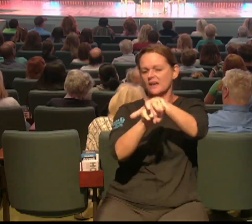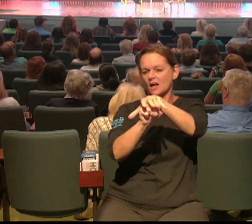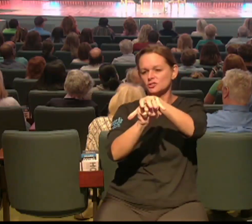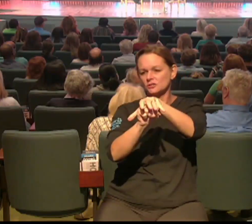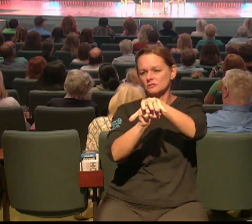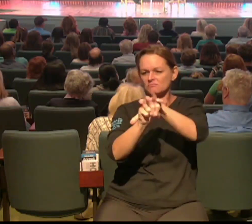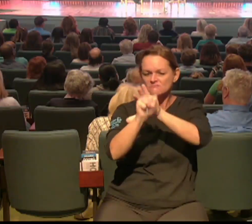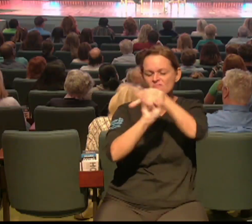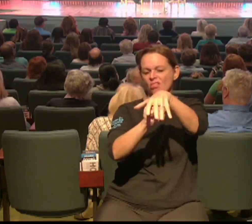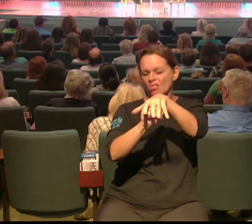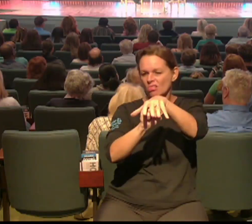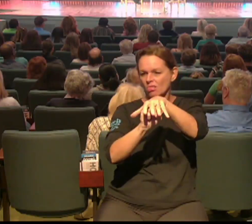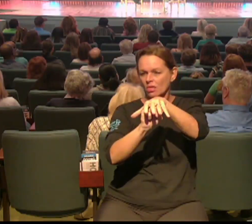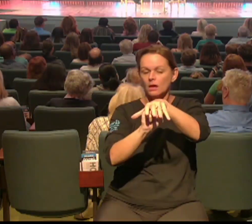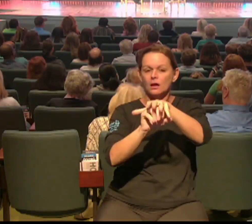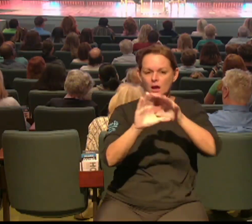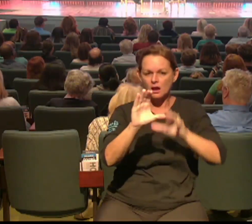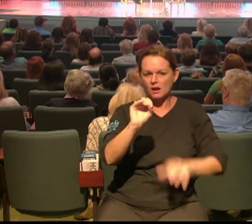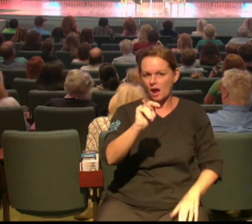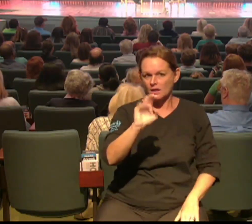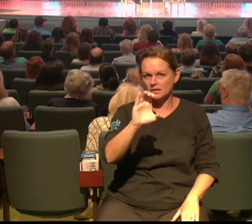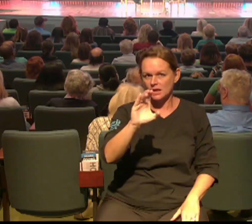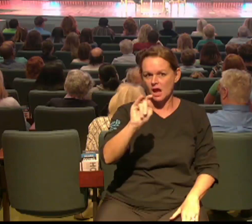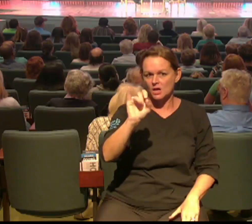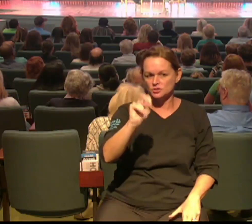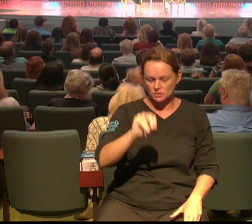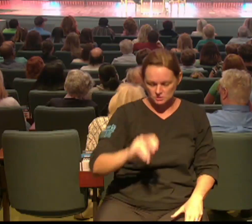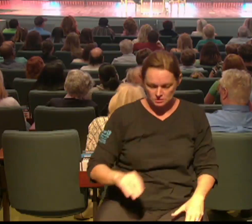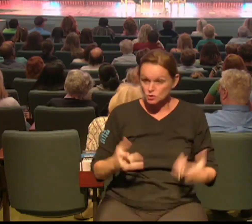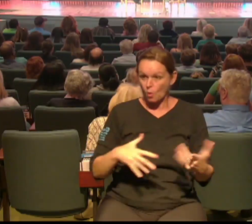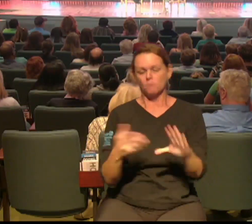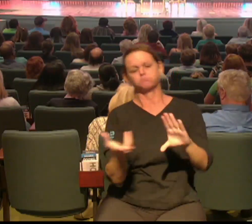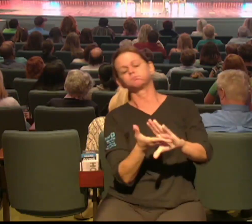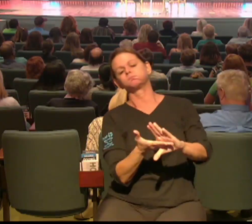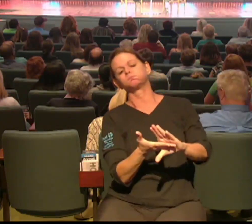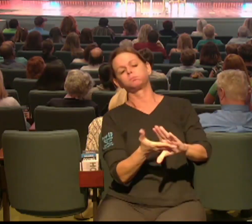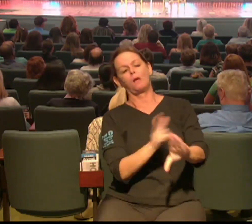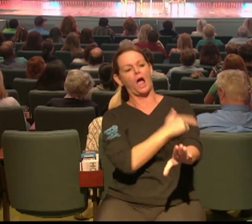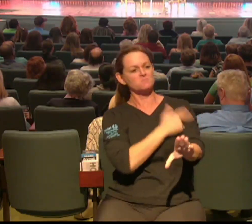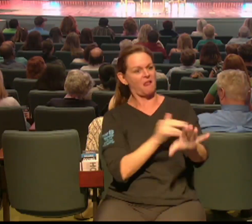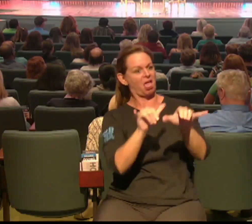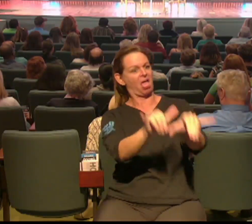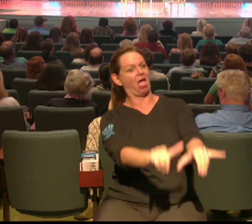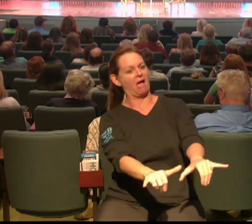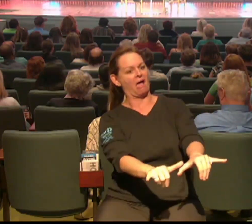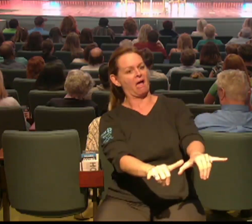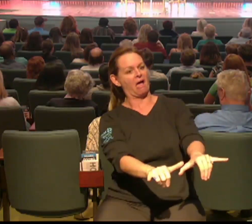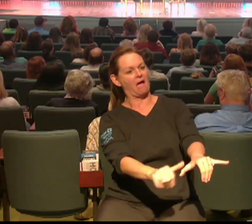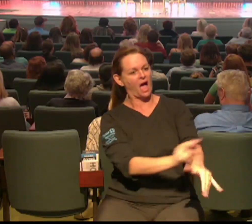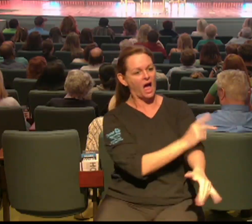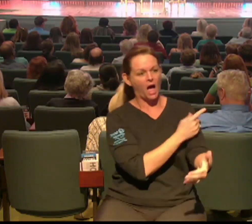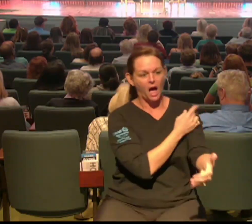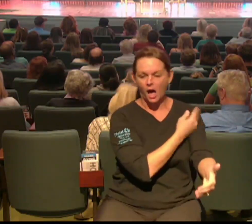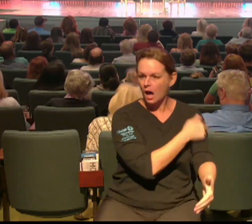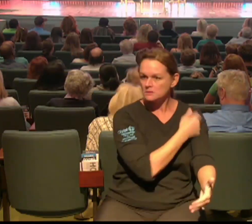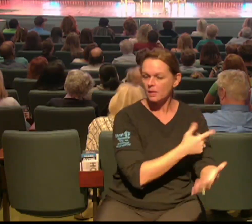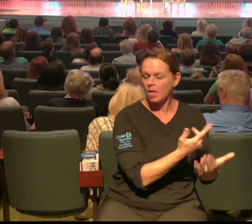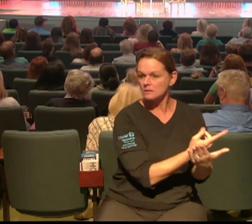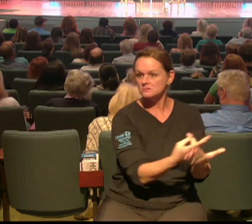brought me to the hospital and that's where I spend I spent the next several days and while I was in the hospital it was it was such a long